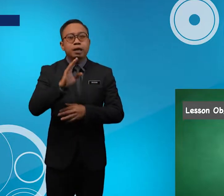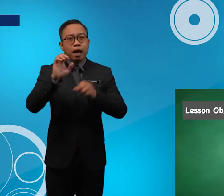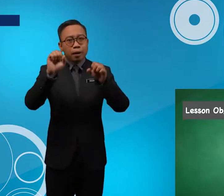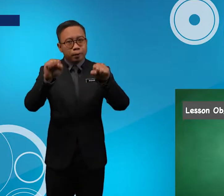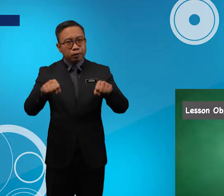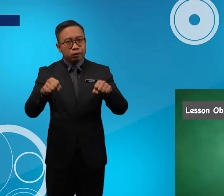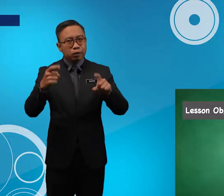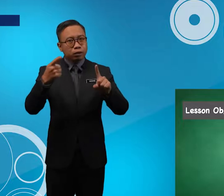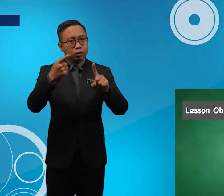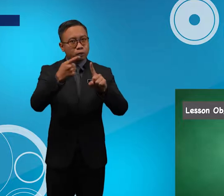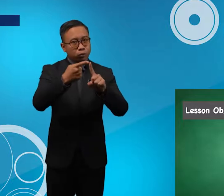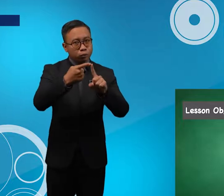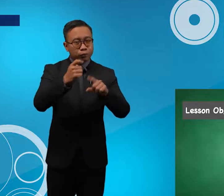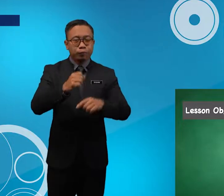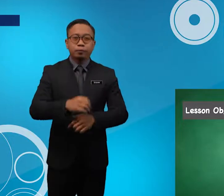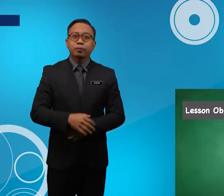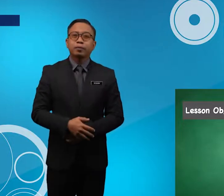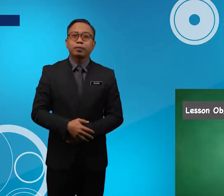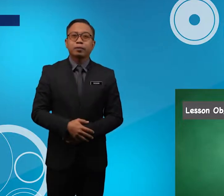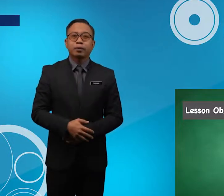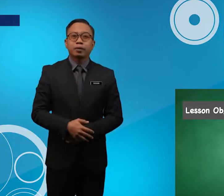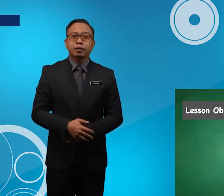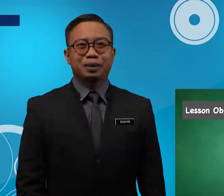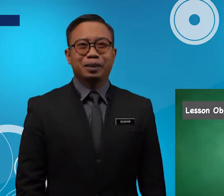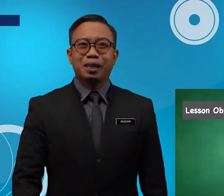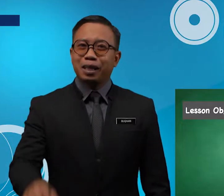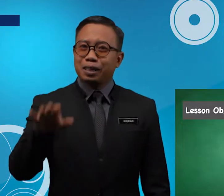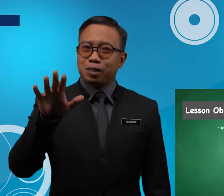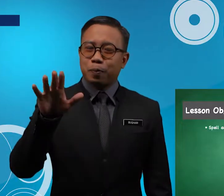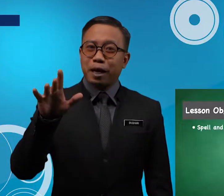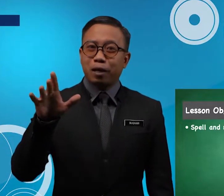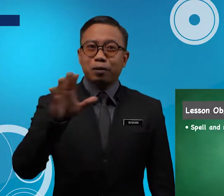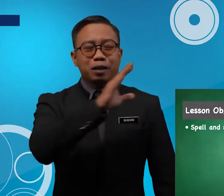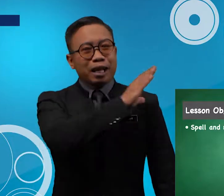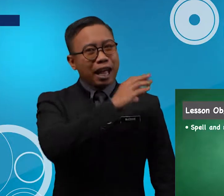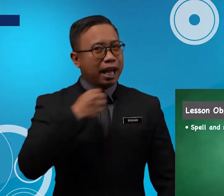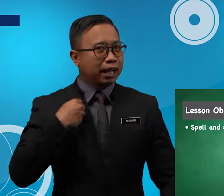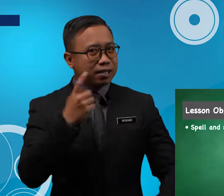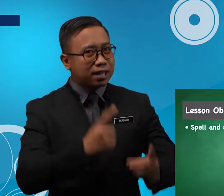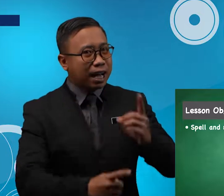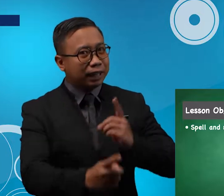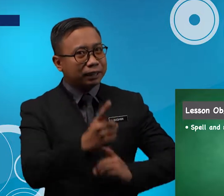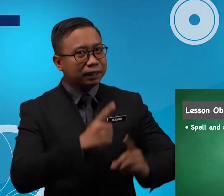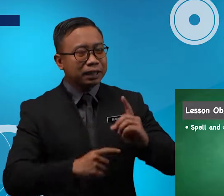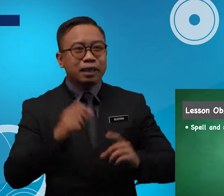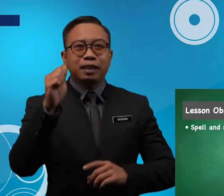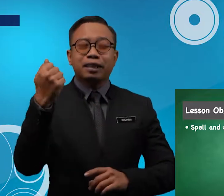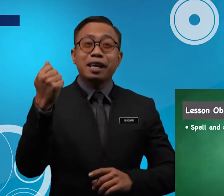able to spell and sign ten